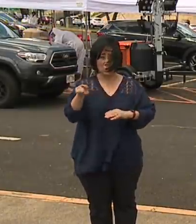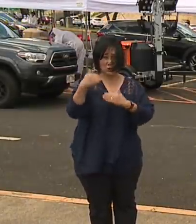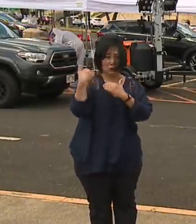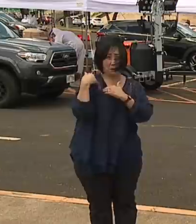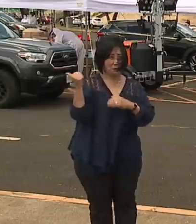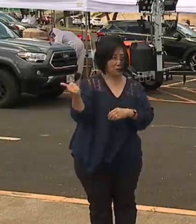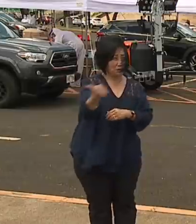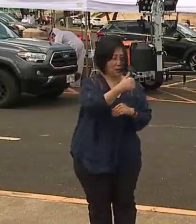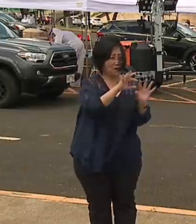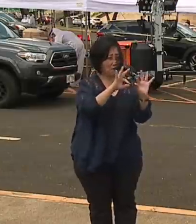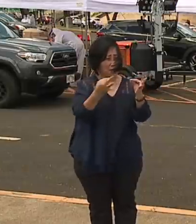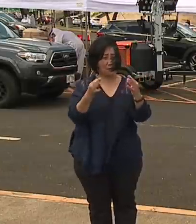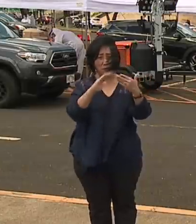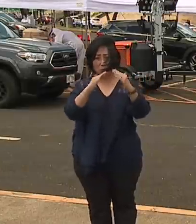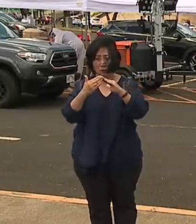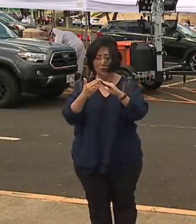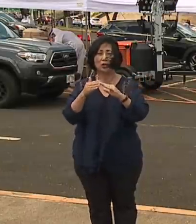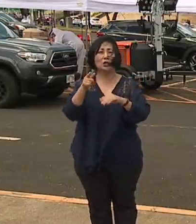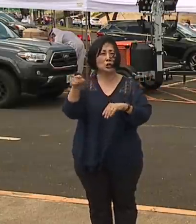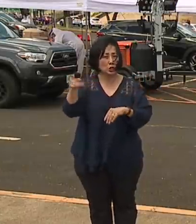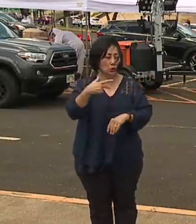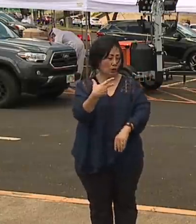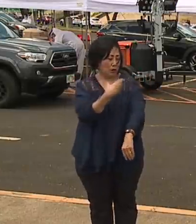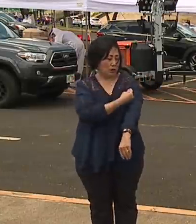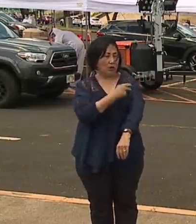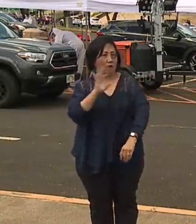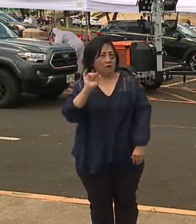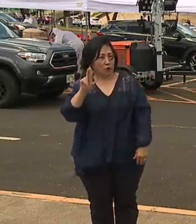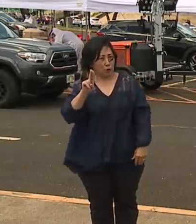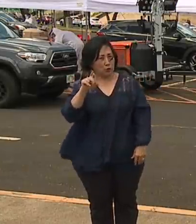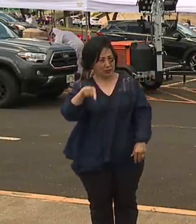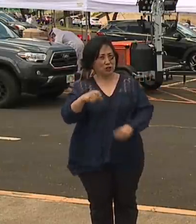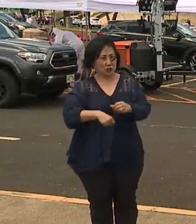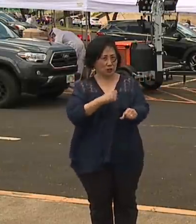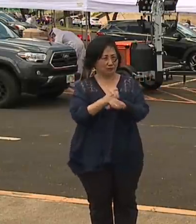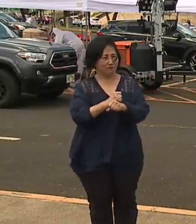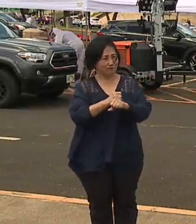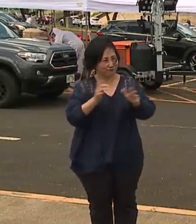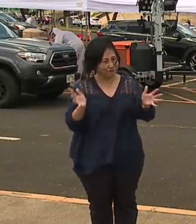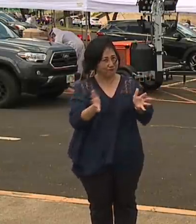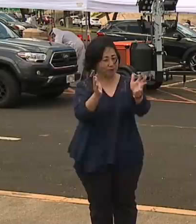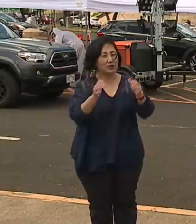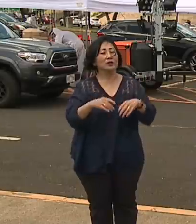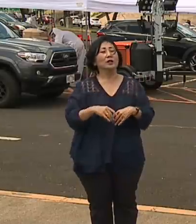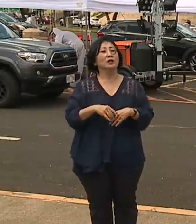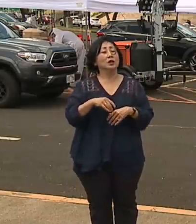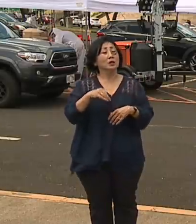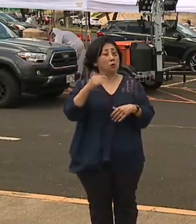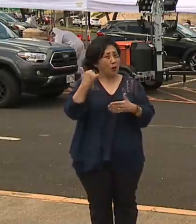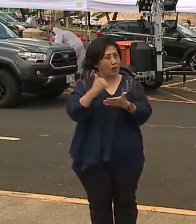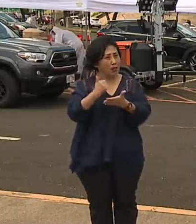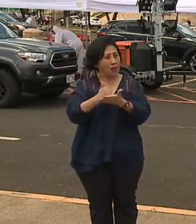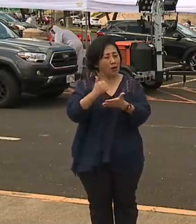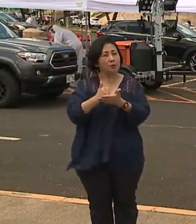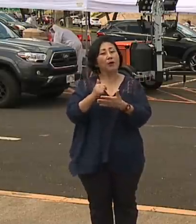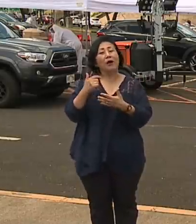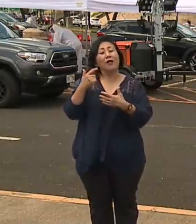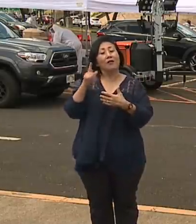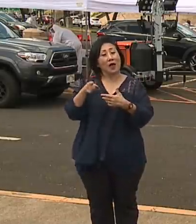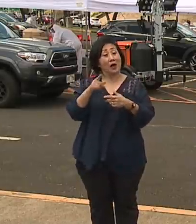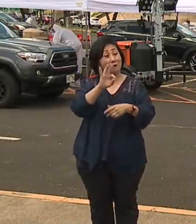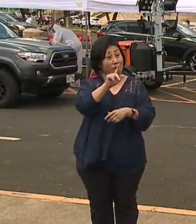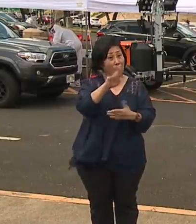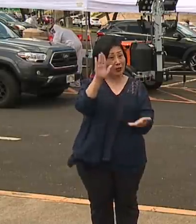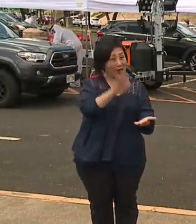yourselves, your families and your communities to get a flu shot this year so that you again can help slow the spread of both